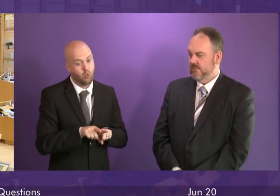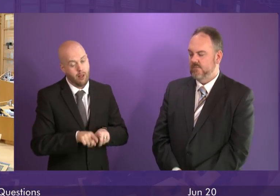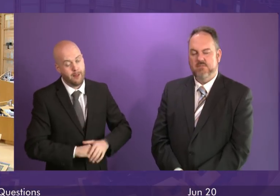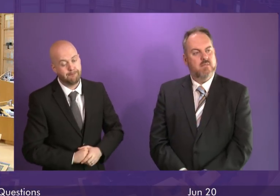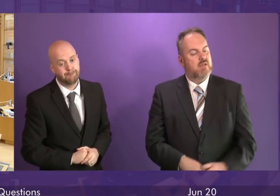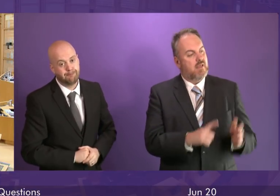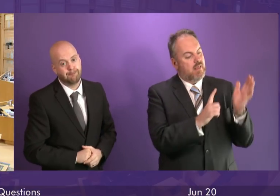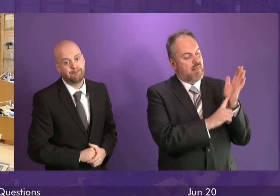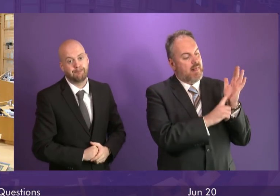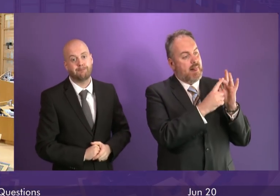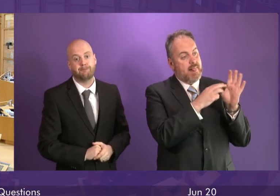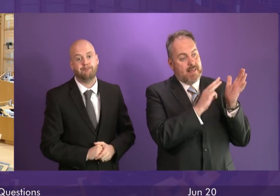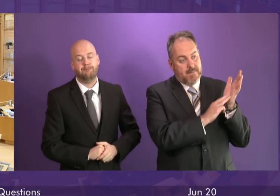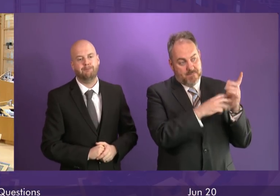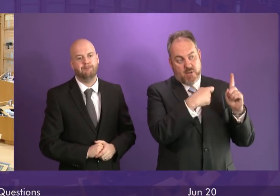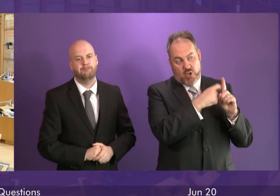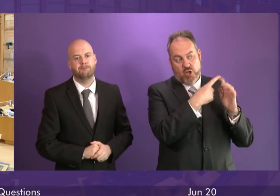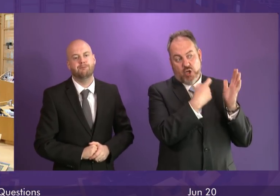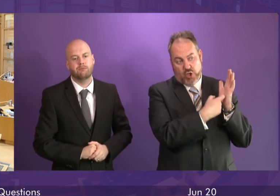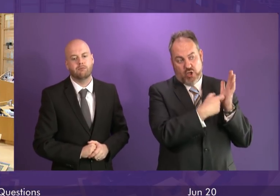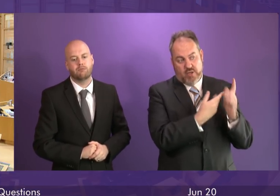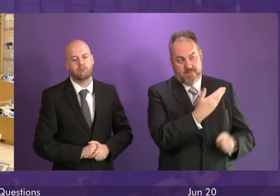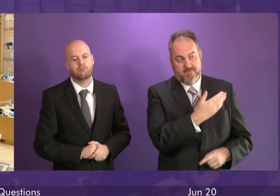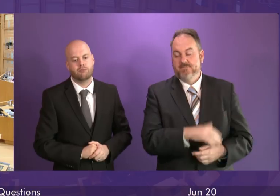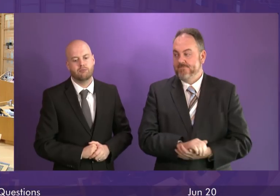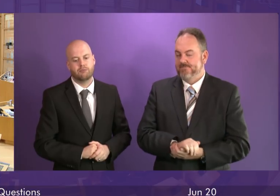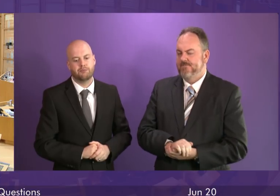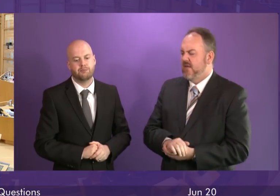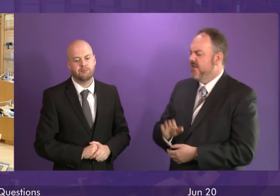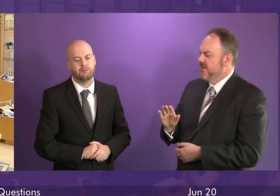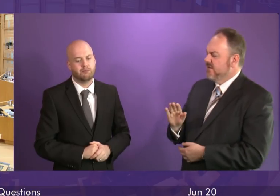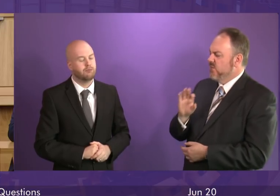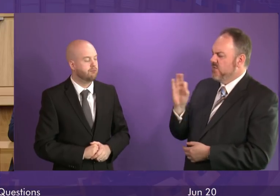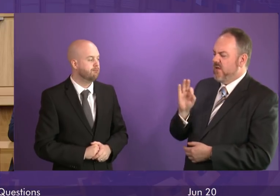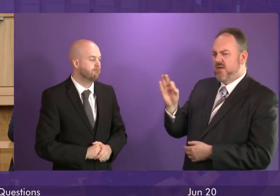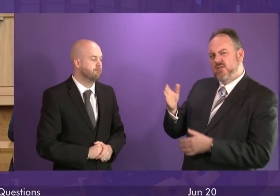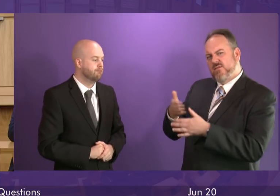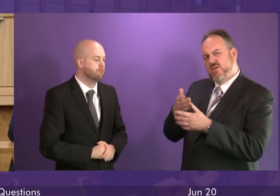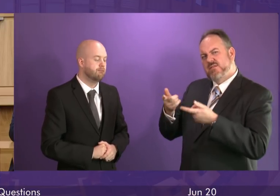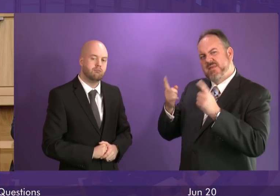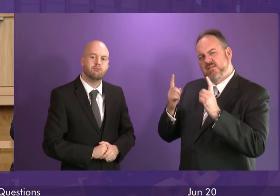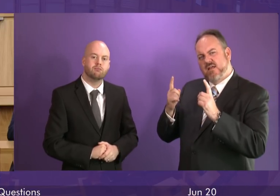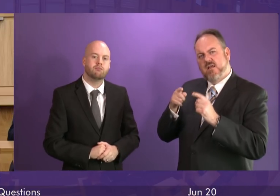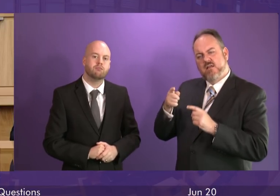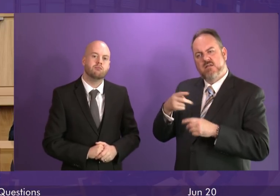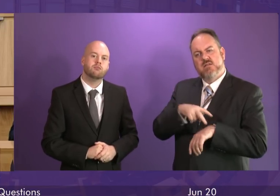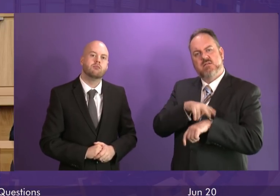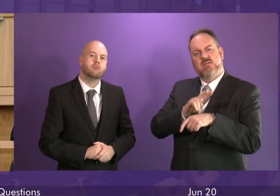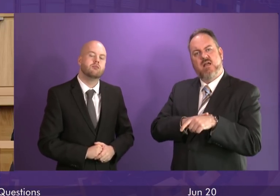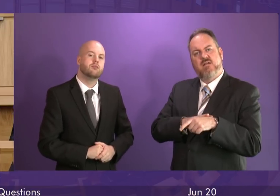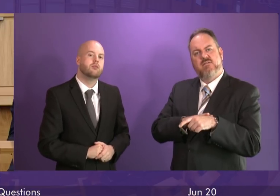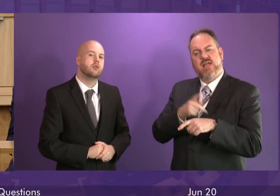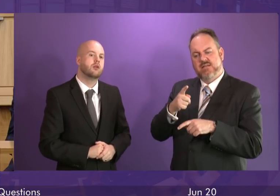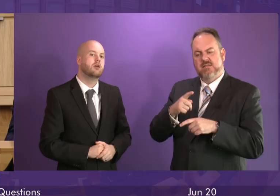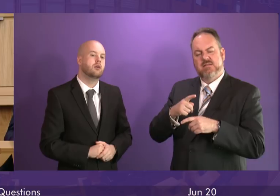Liam Kerr to be followed by James Kelly. Thank you, Presiding Officer. First Minister, on Monday, employees at textiles company Don and Lowe